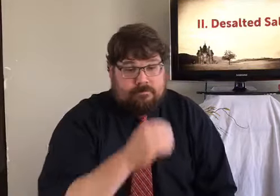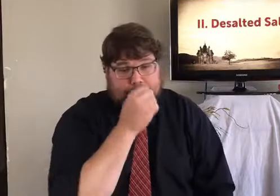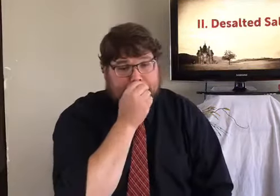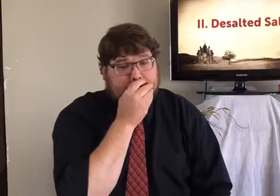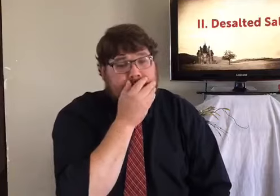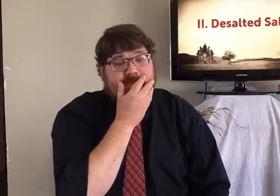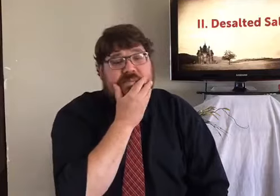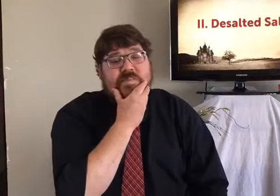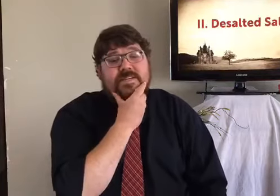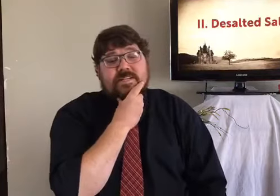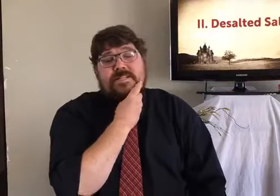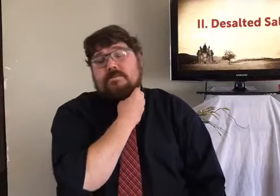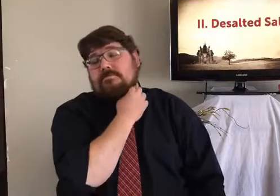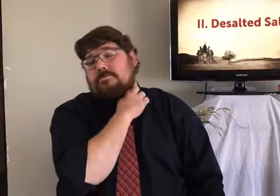Now, that leads to our next point.